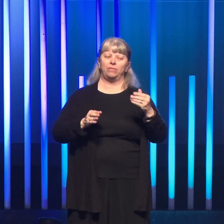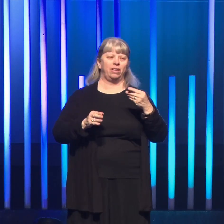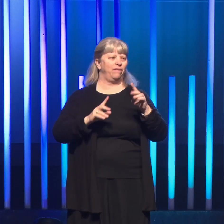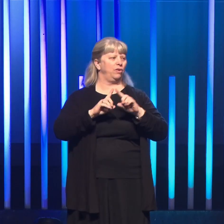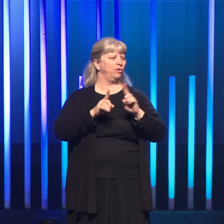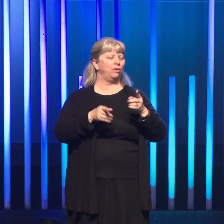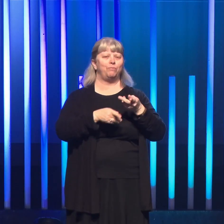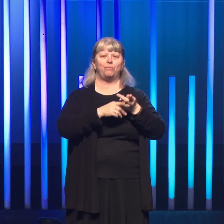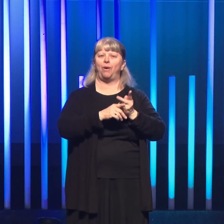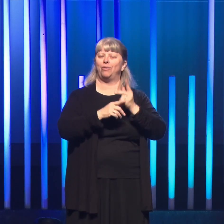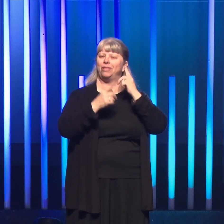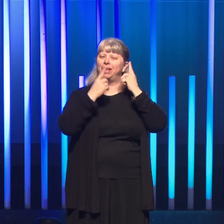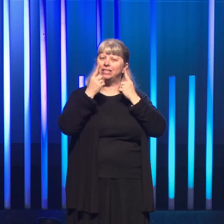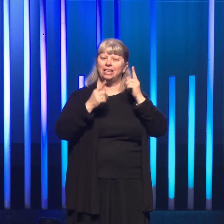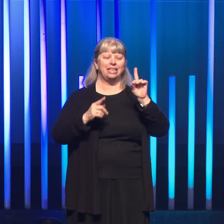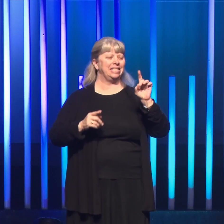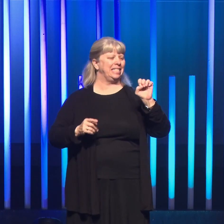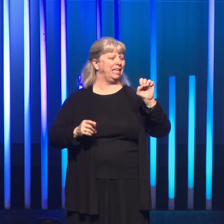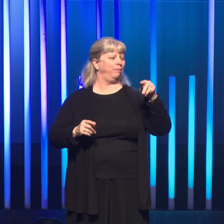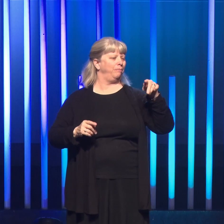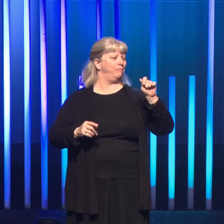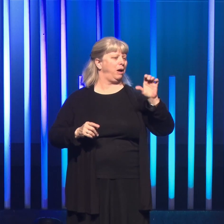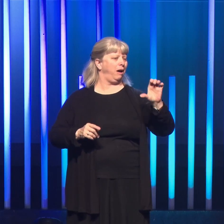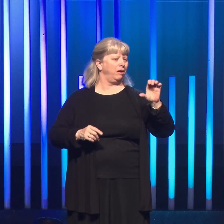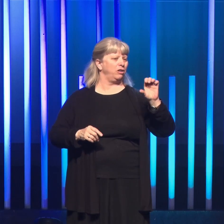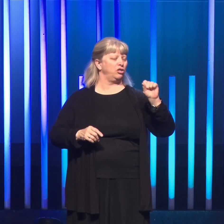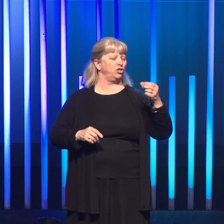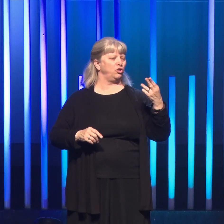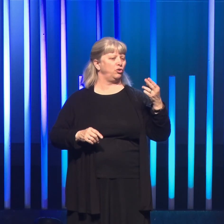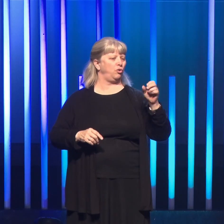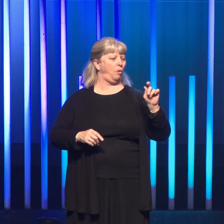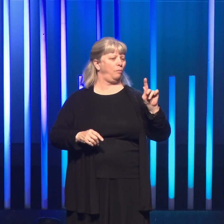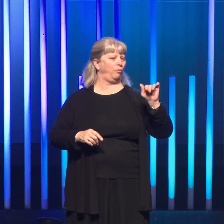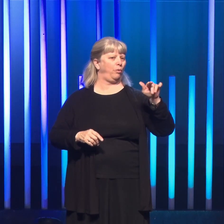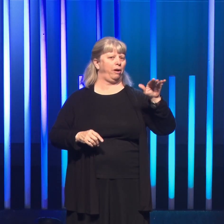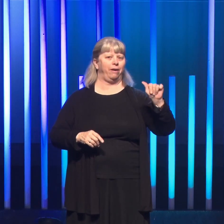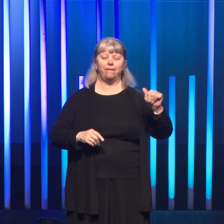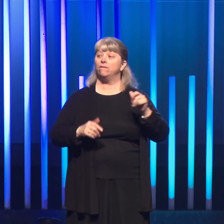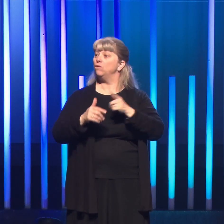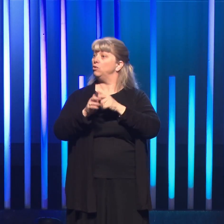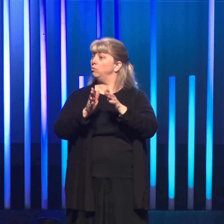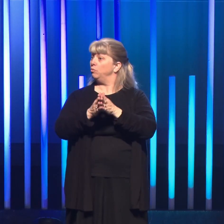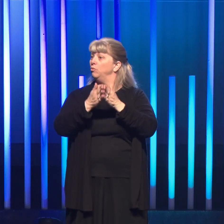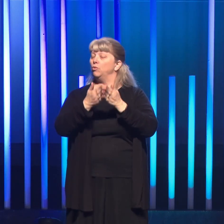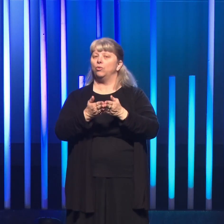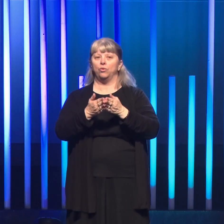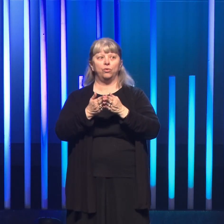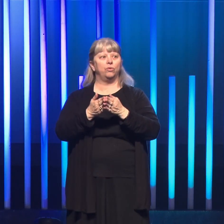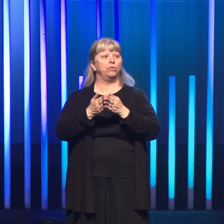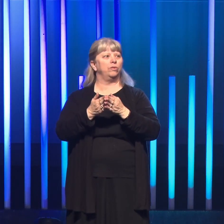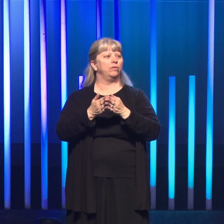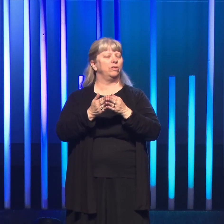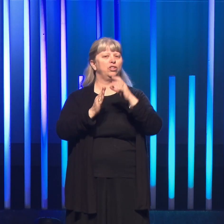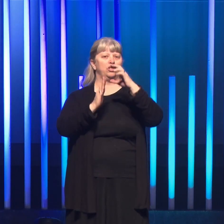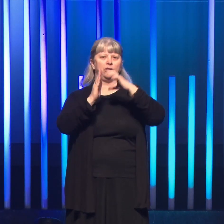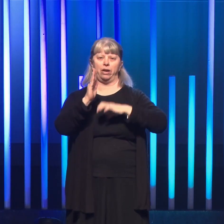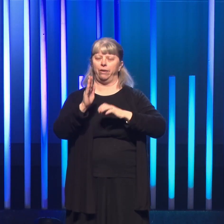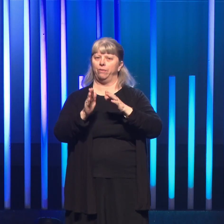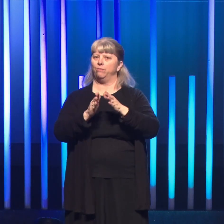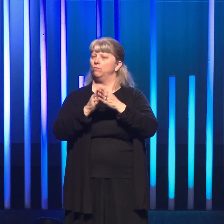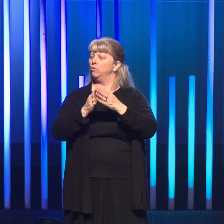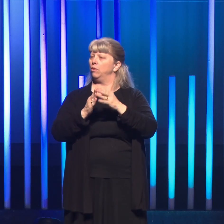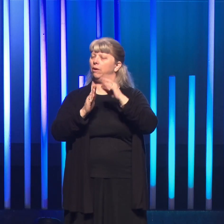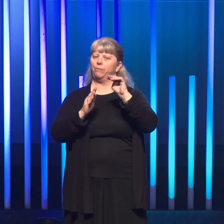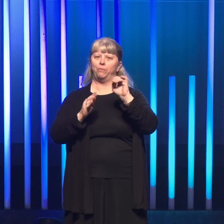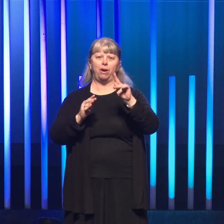borrowed thoughts from Deepak Chopra. The first book in, the first chapter in the book of Mark